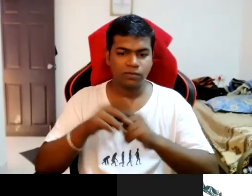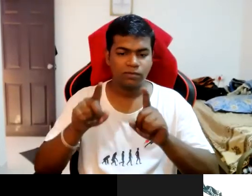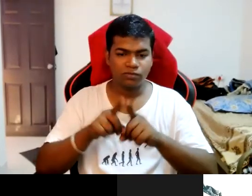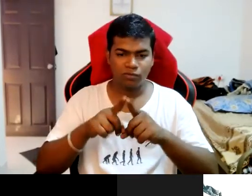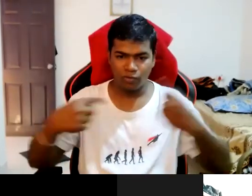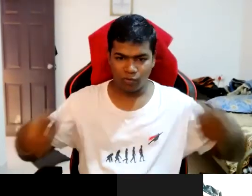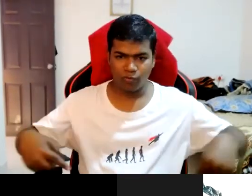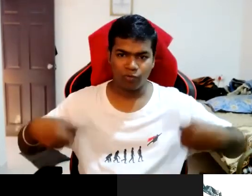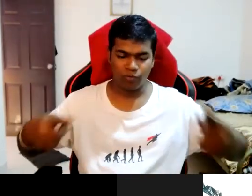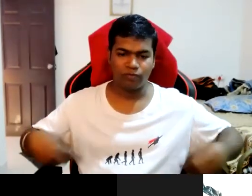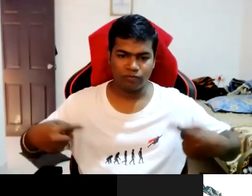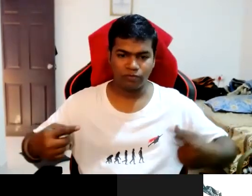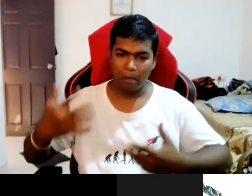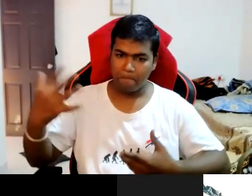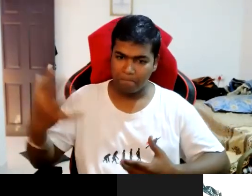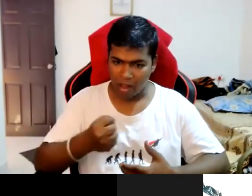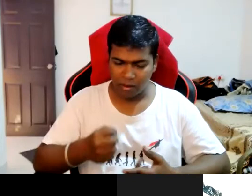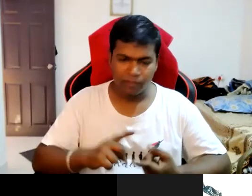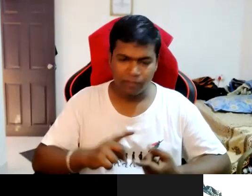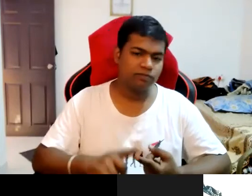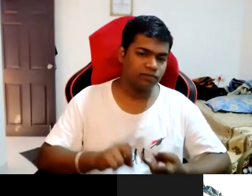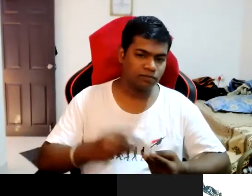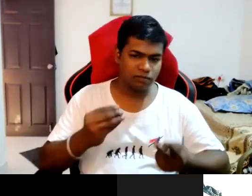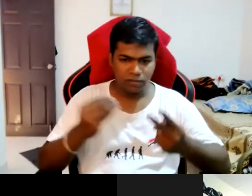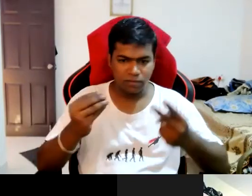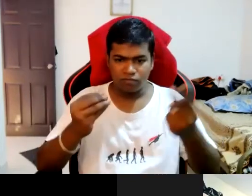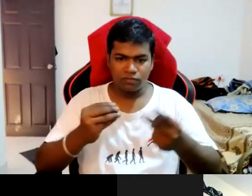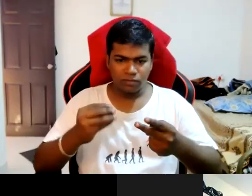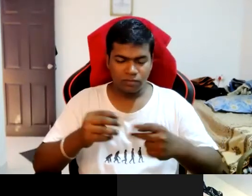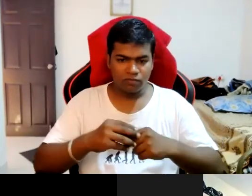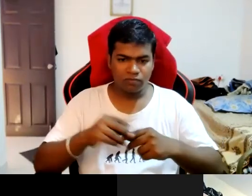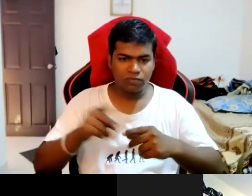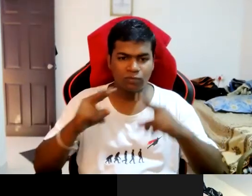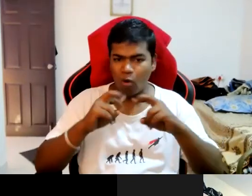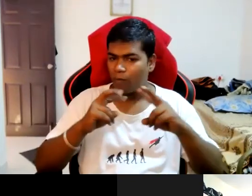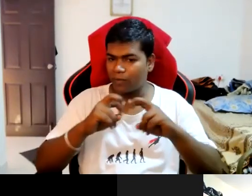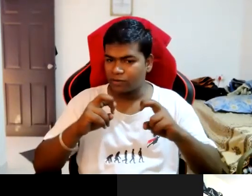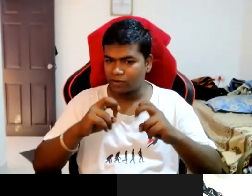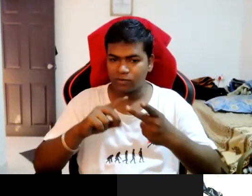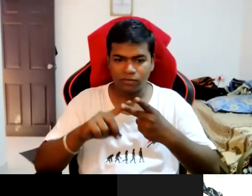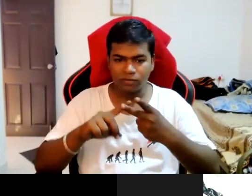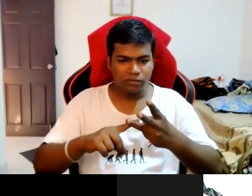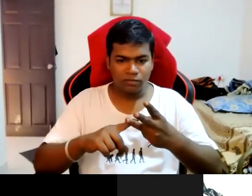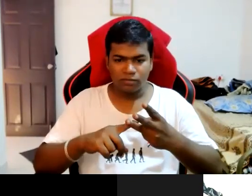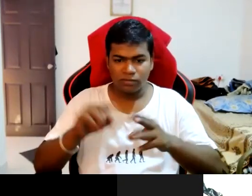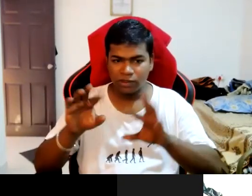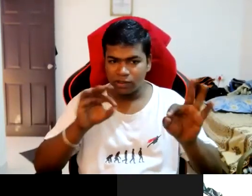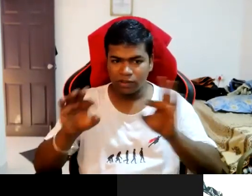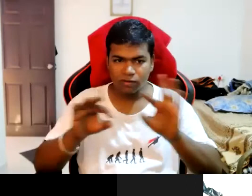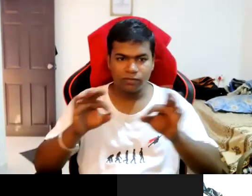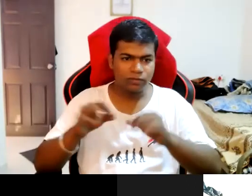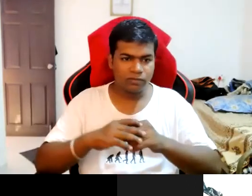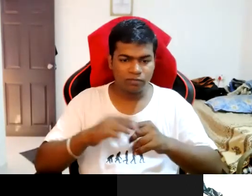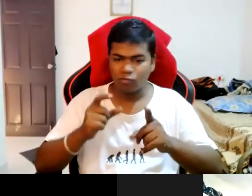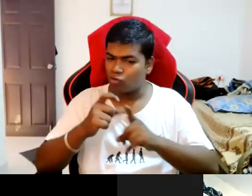wheelchair uh to buy a wheelchair or some kinds of any operations like that i used to collect the funds and i used to